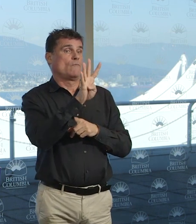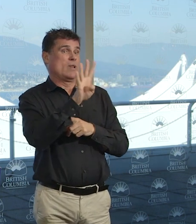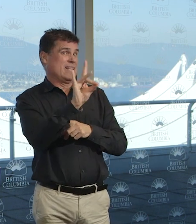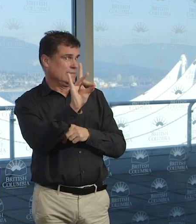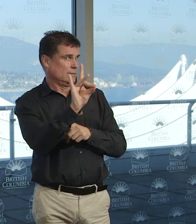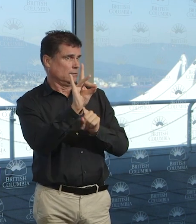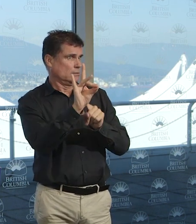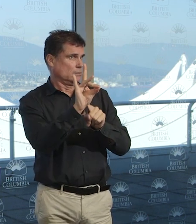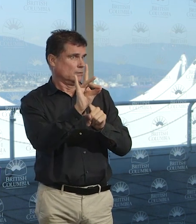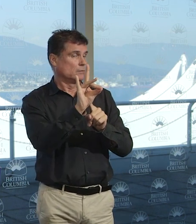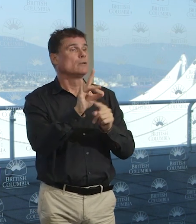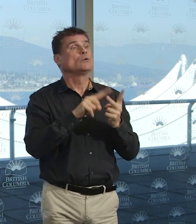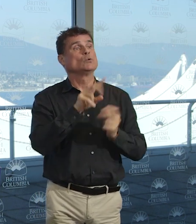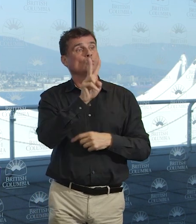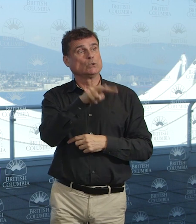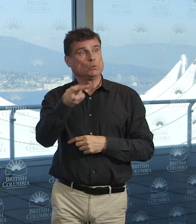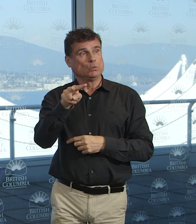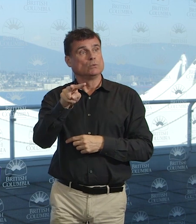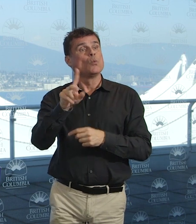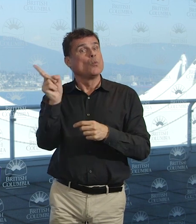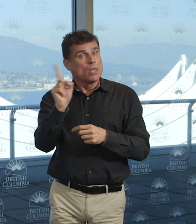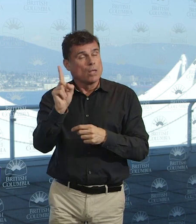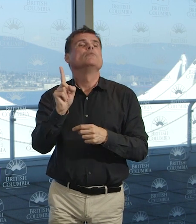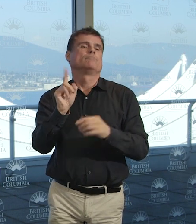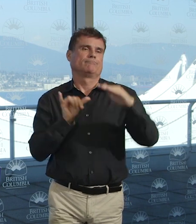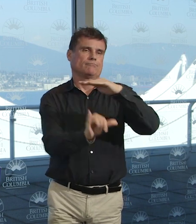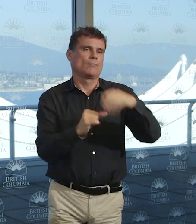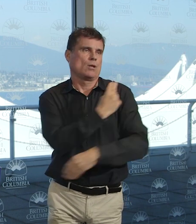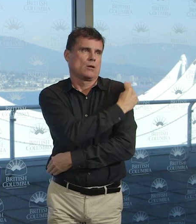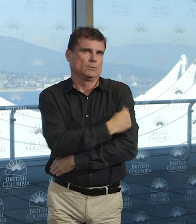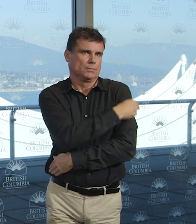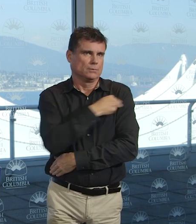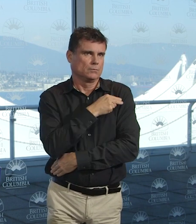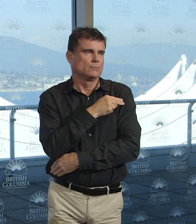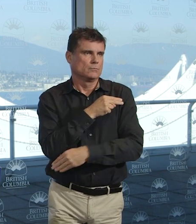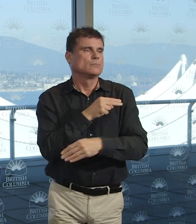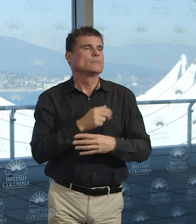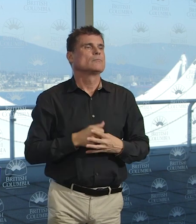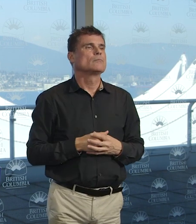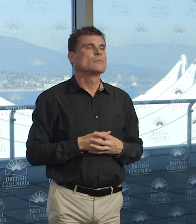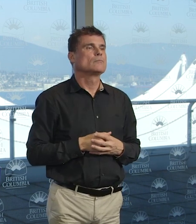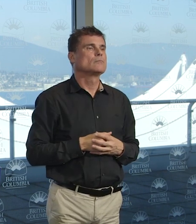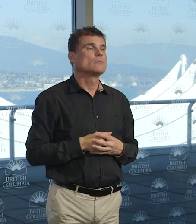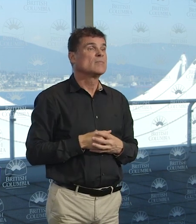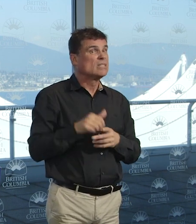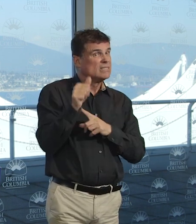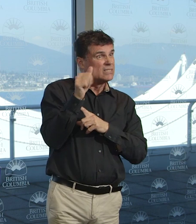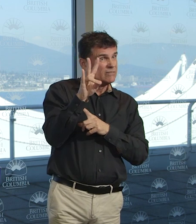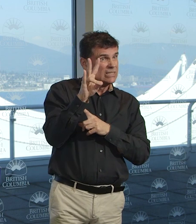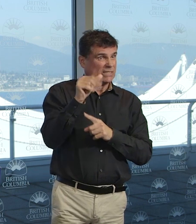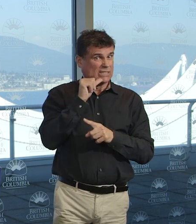cases are in acute care, that's compared to, in hospital, compared to 17 yesterday. And 10